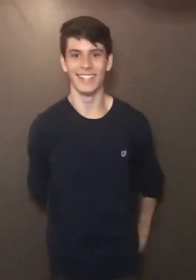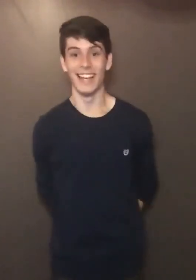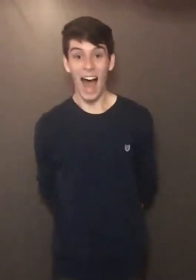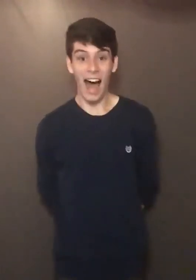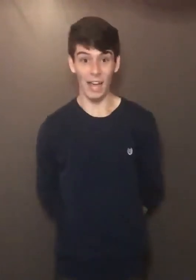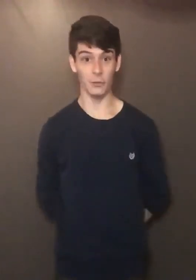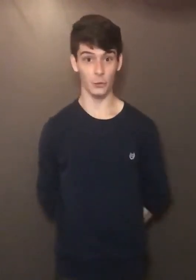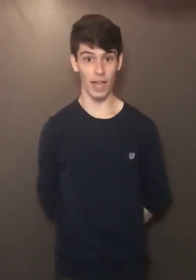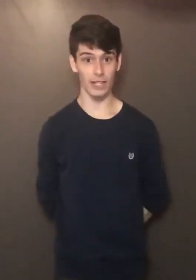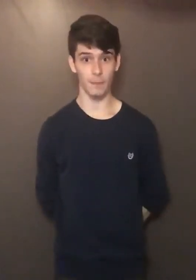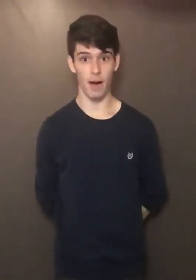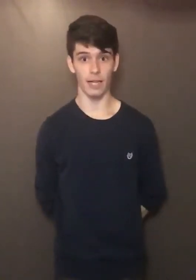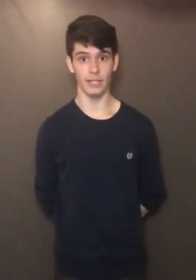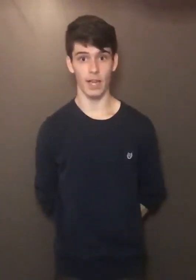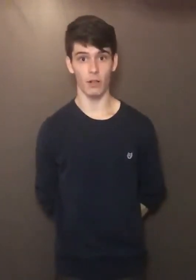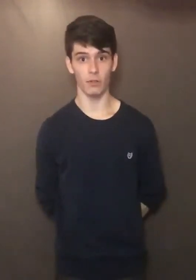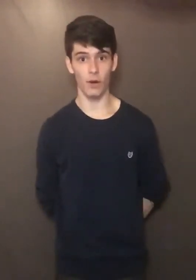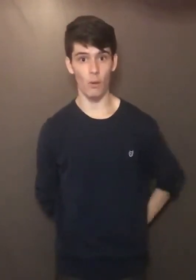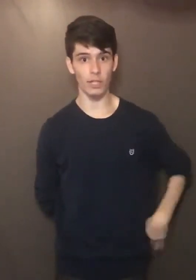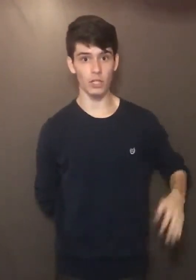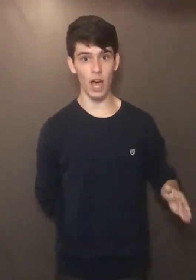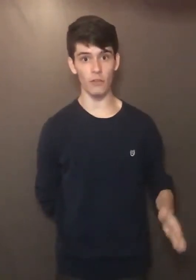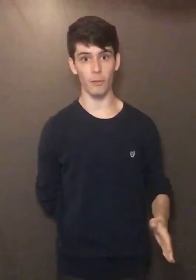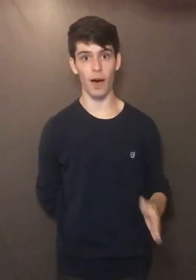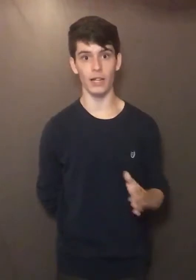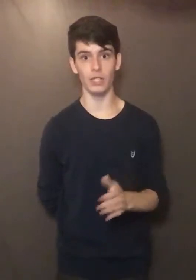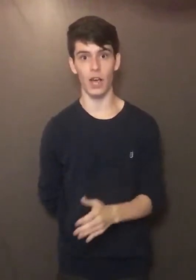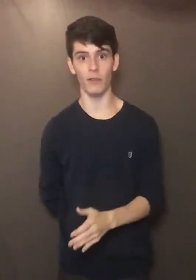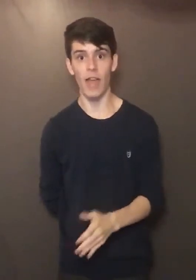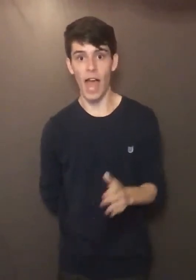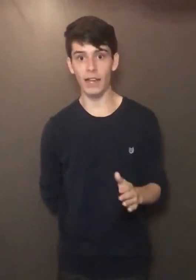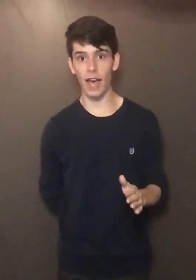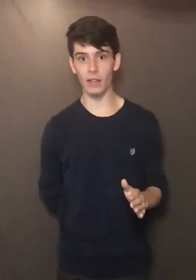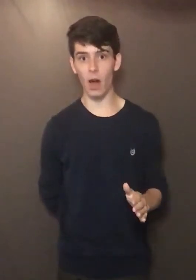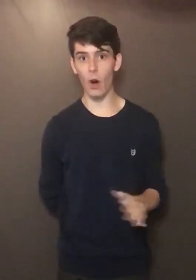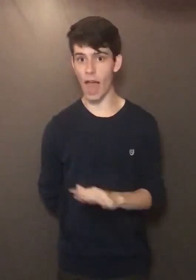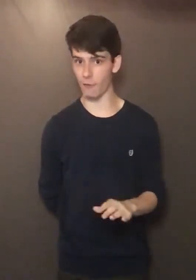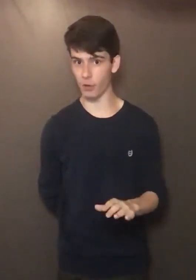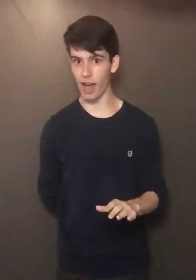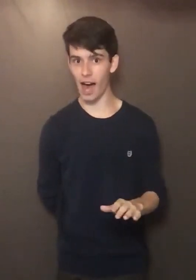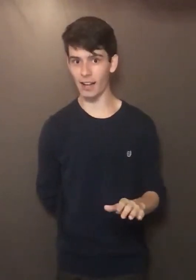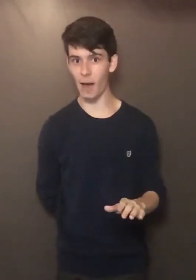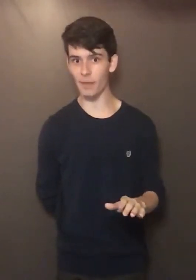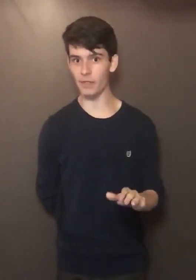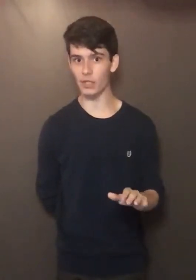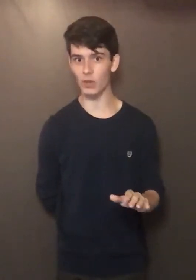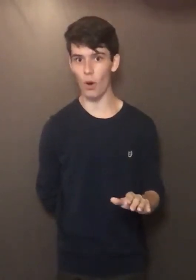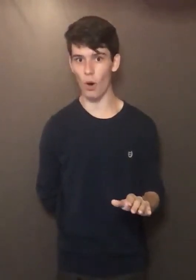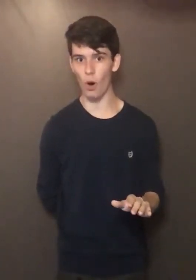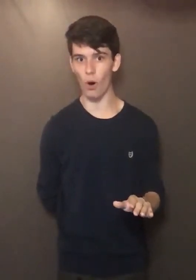I have trained myself, going shelf by shelf, and I know every item in the store.